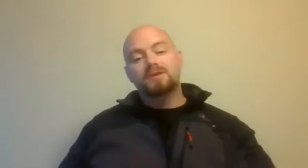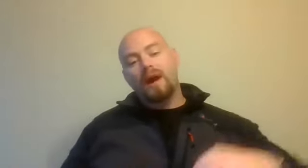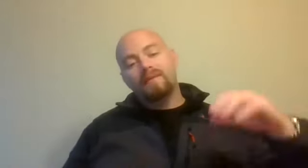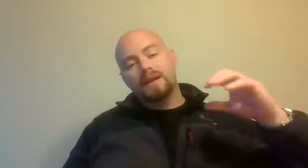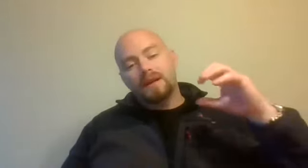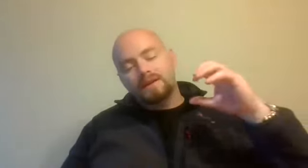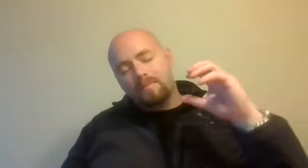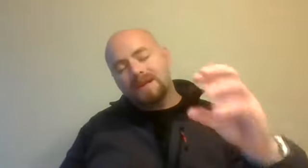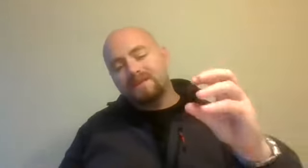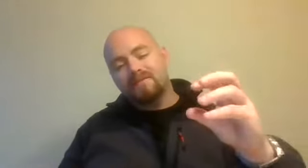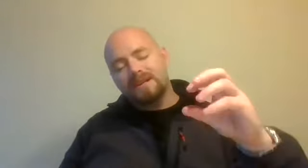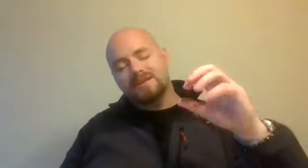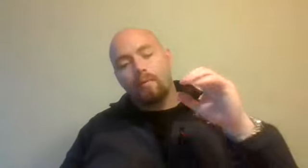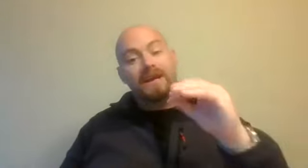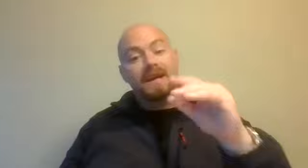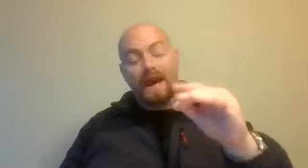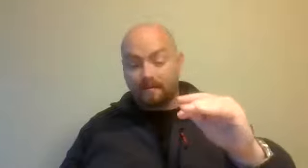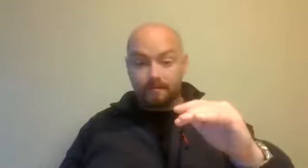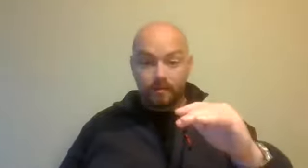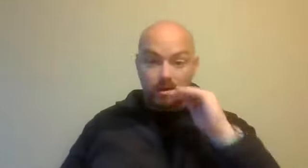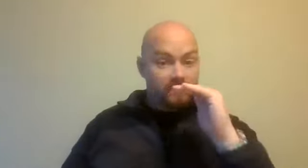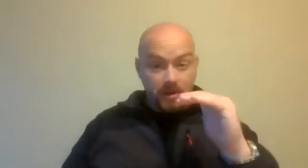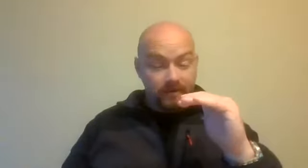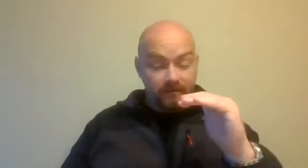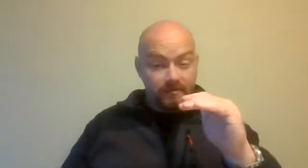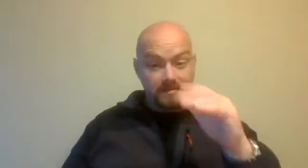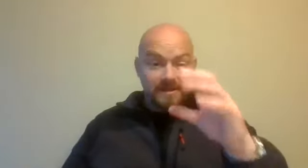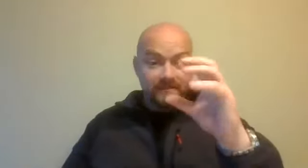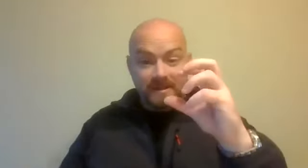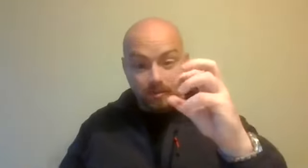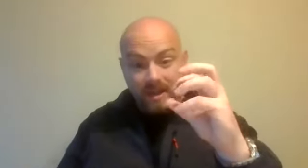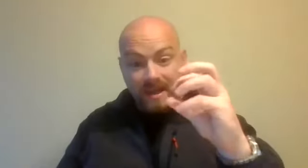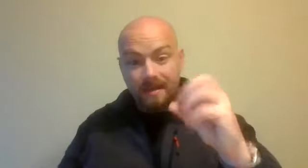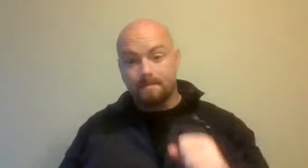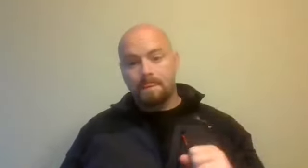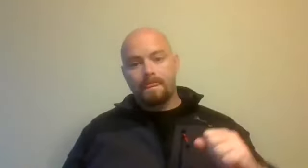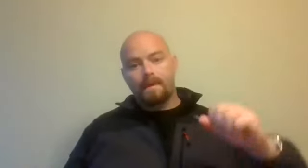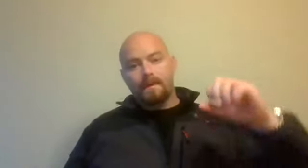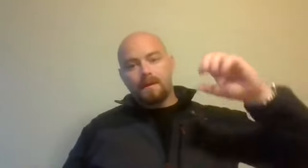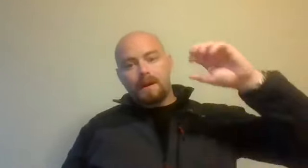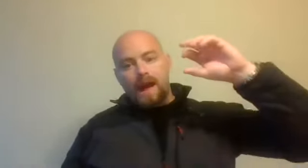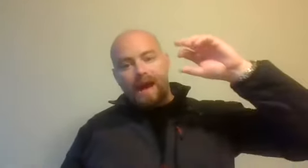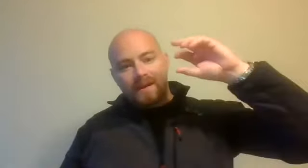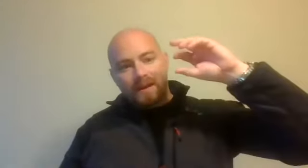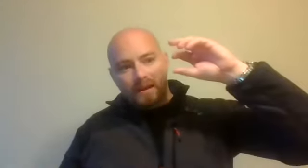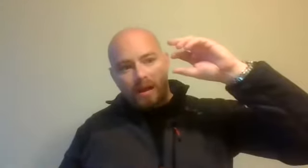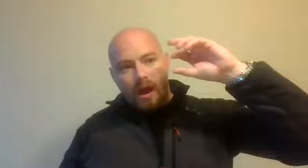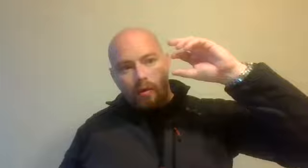So having the best information that we can get, we're not going to have the perfect information, the best information that we can get. Having an